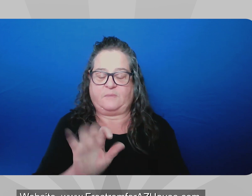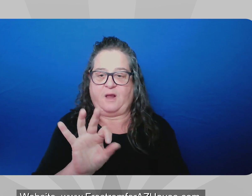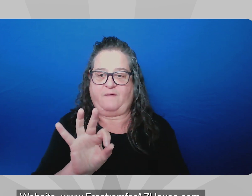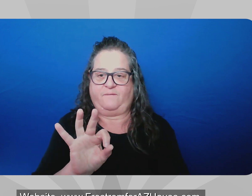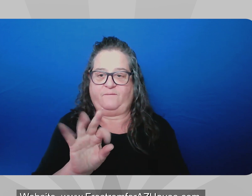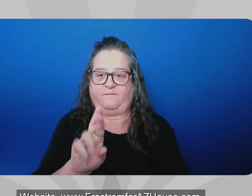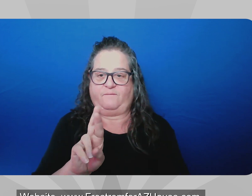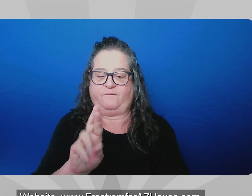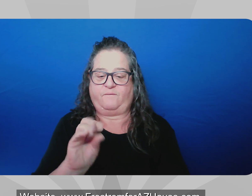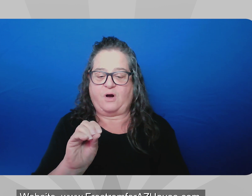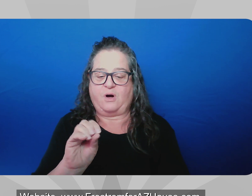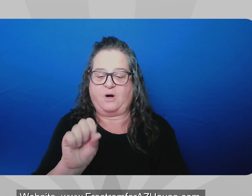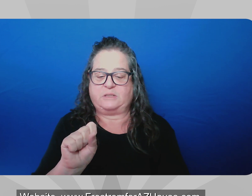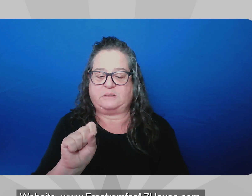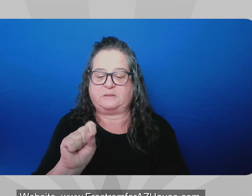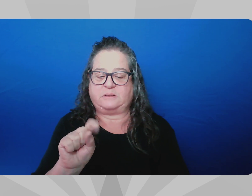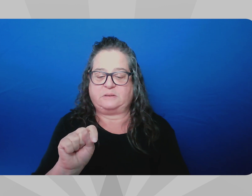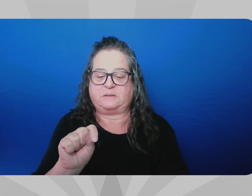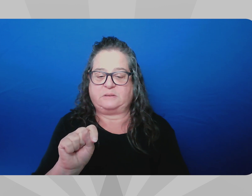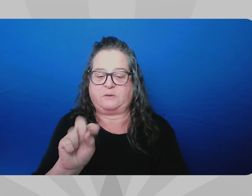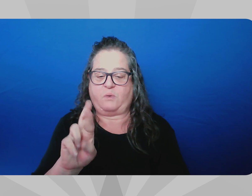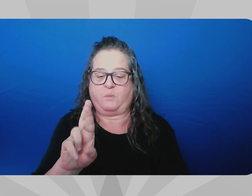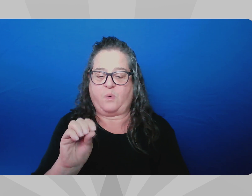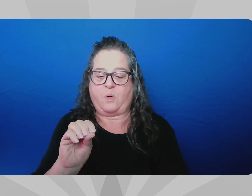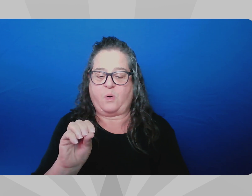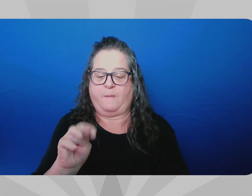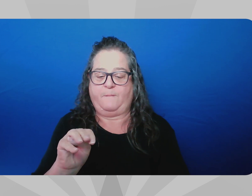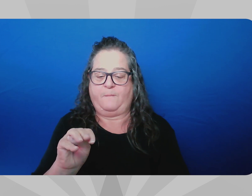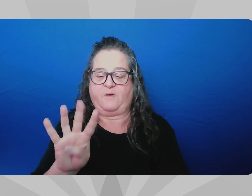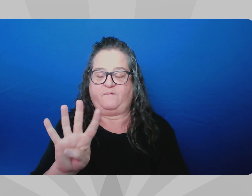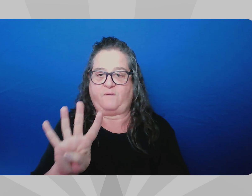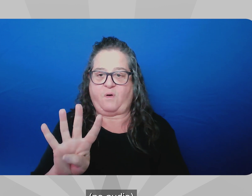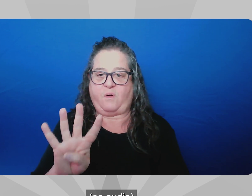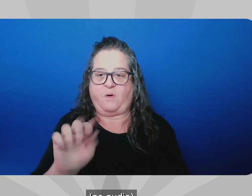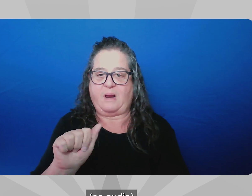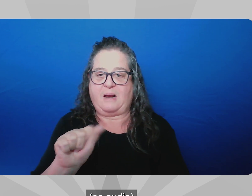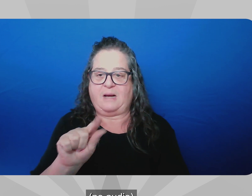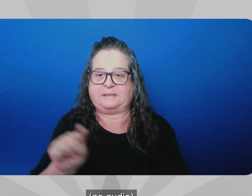.frostrumforazhouse.com